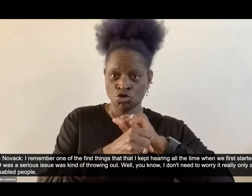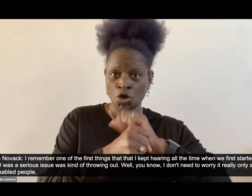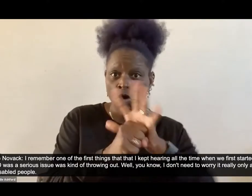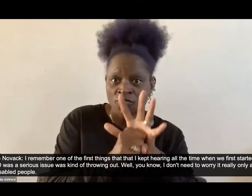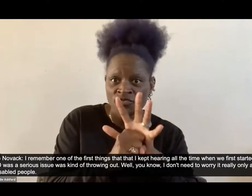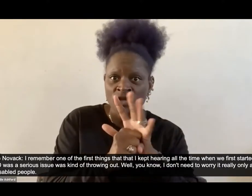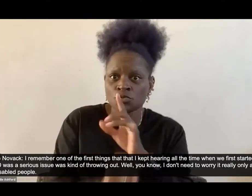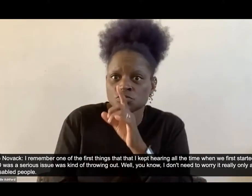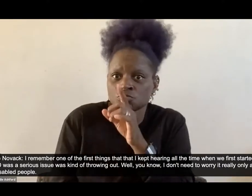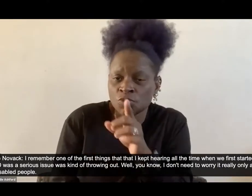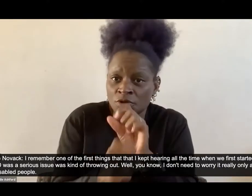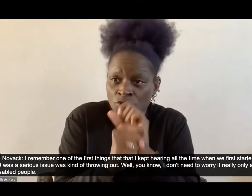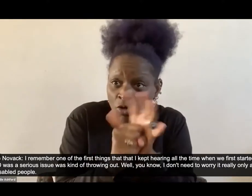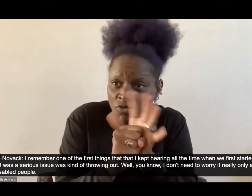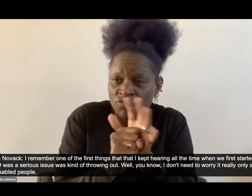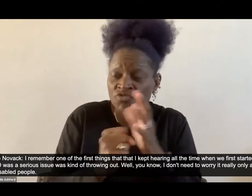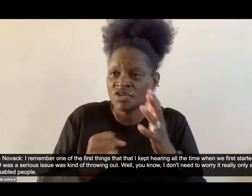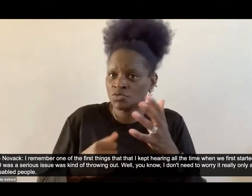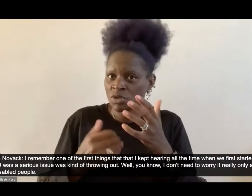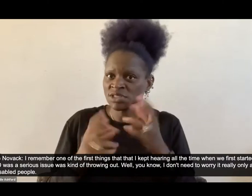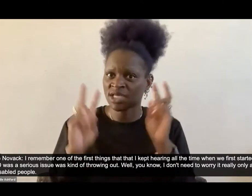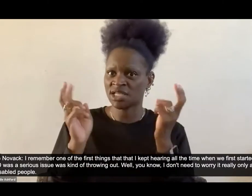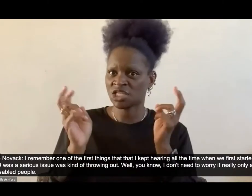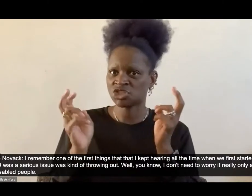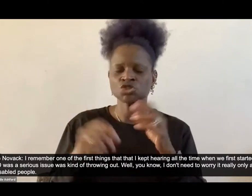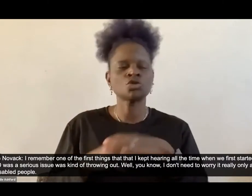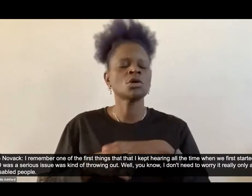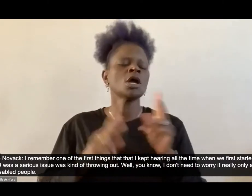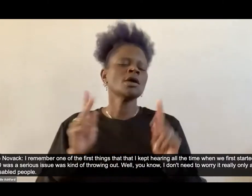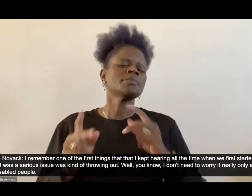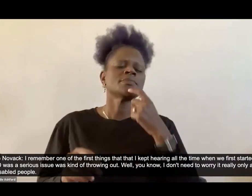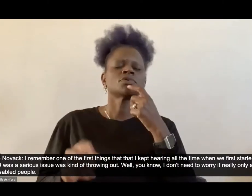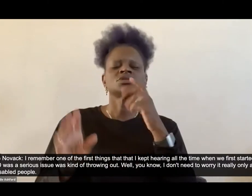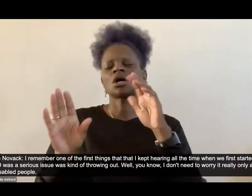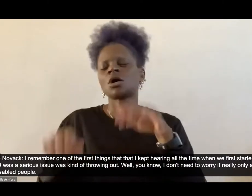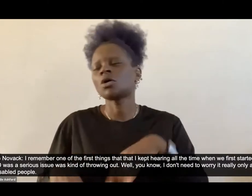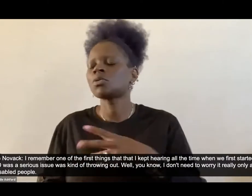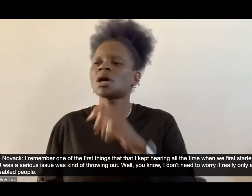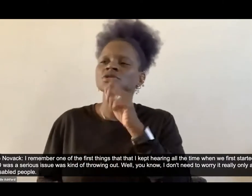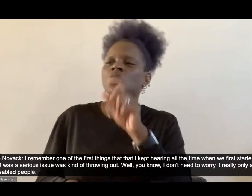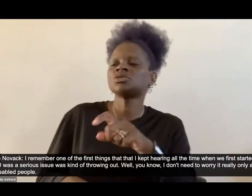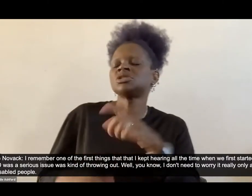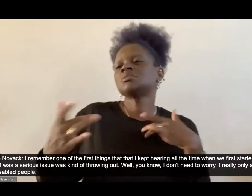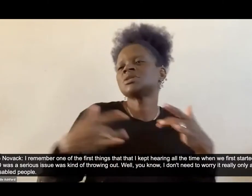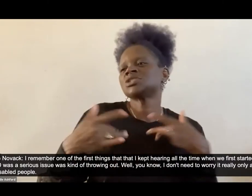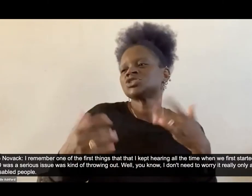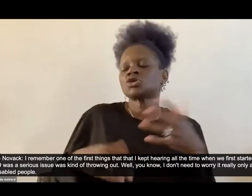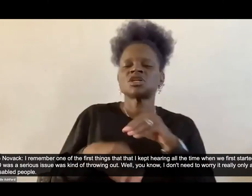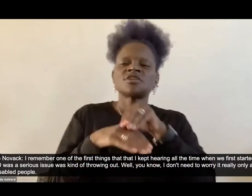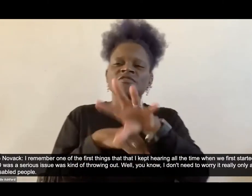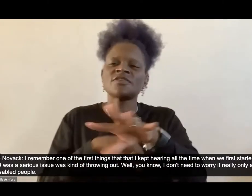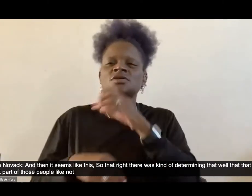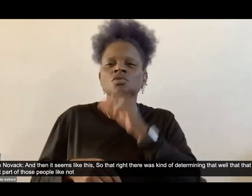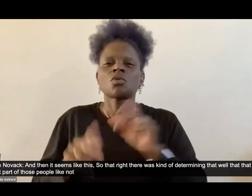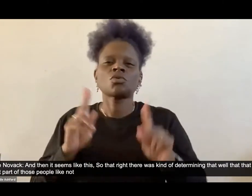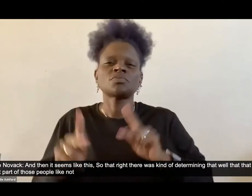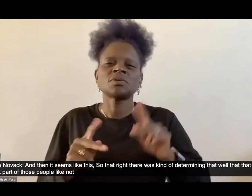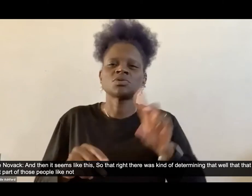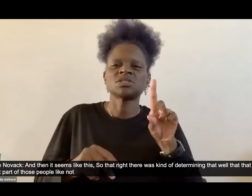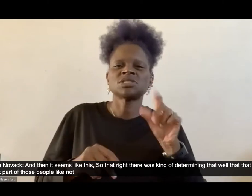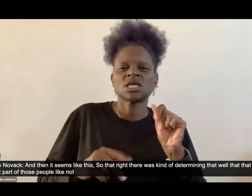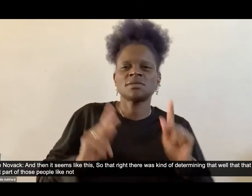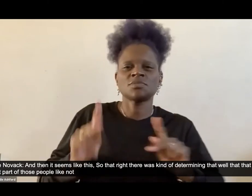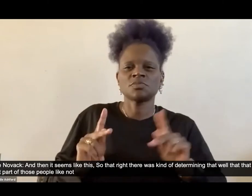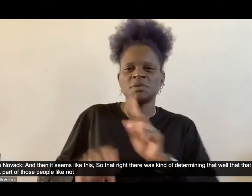kind of throwing out, well, you know, I don't need to worry. It really only affects old people and disabled people. Um, and